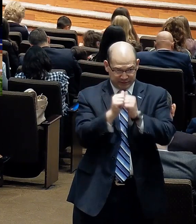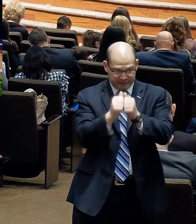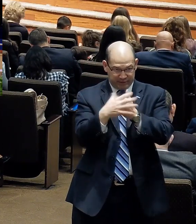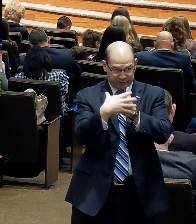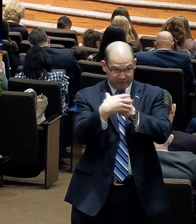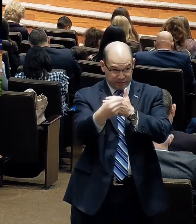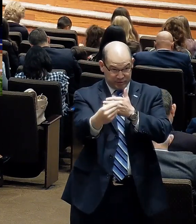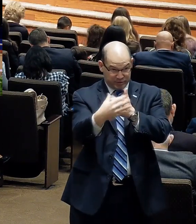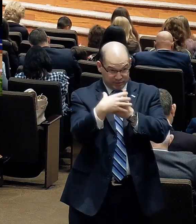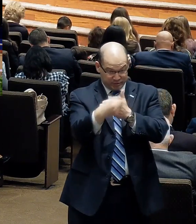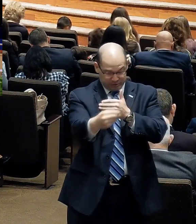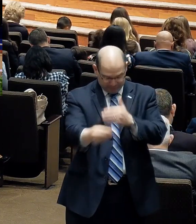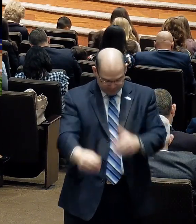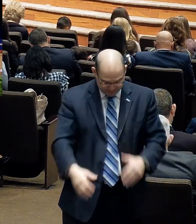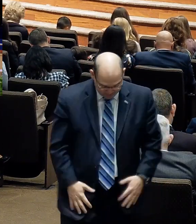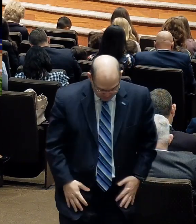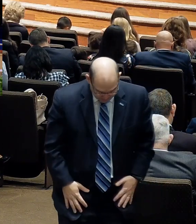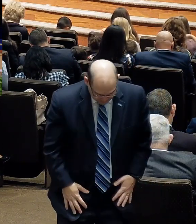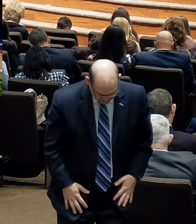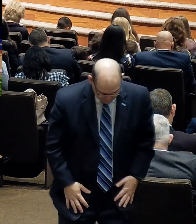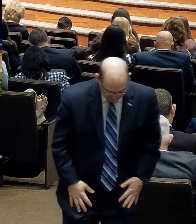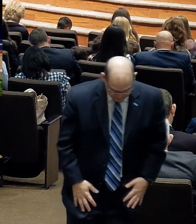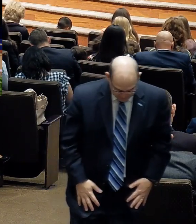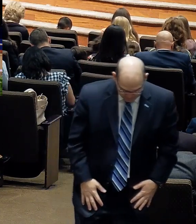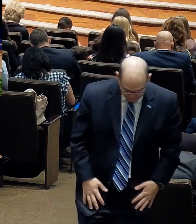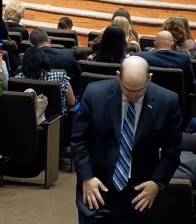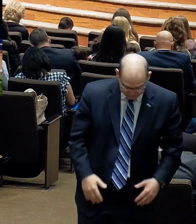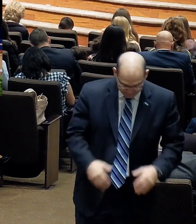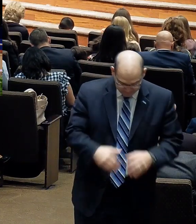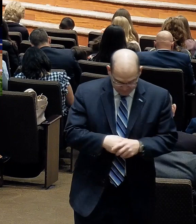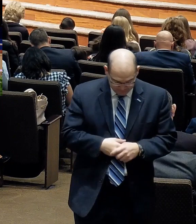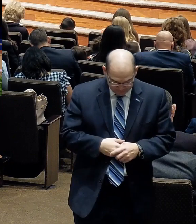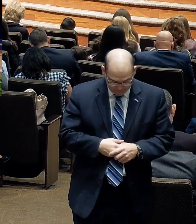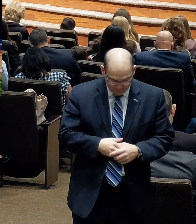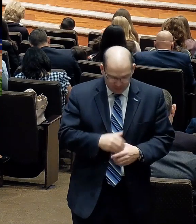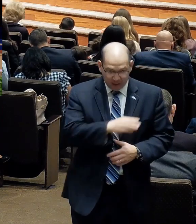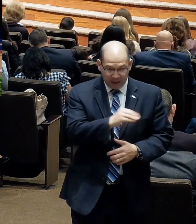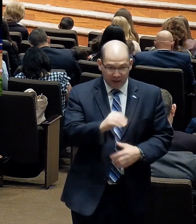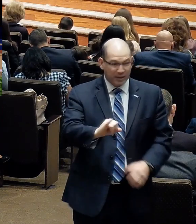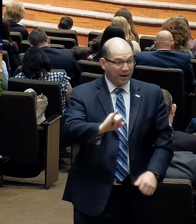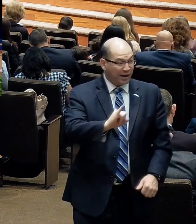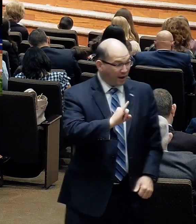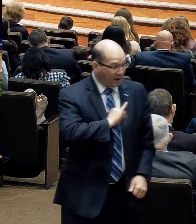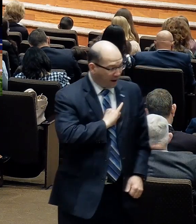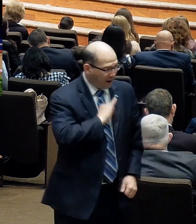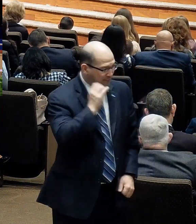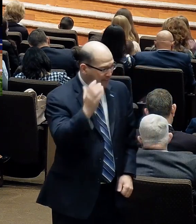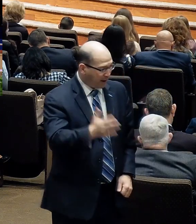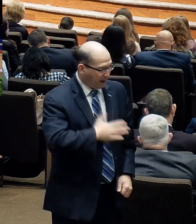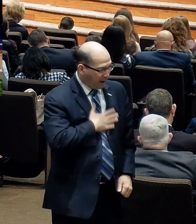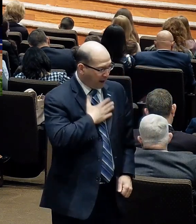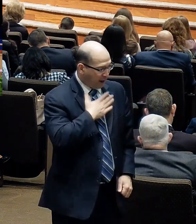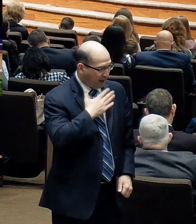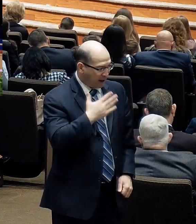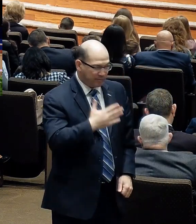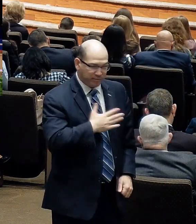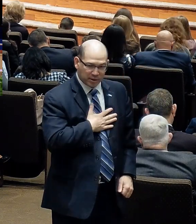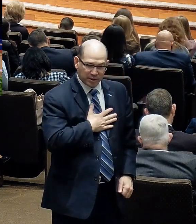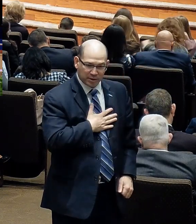of John 11, 15. Ready? Begin. And I am glad. And I am glad.